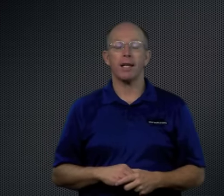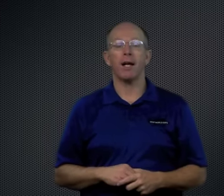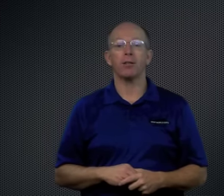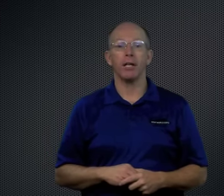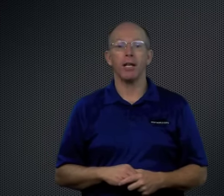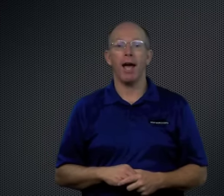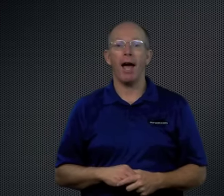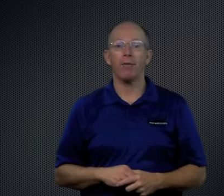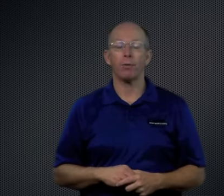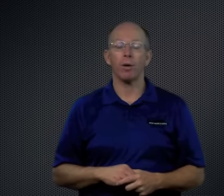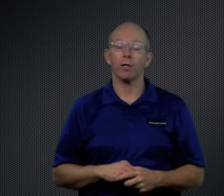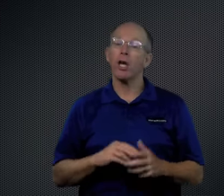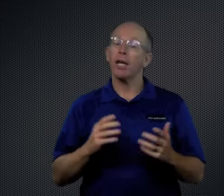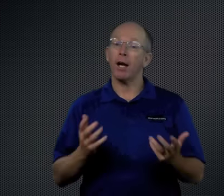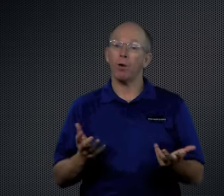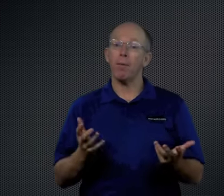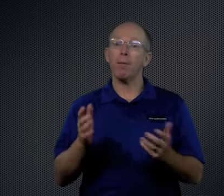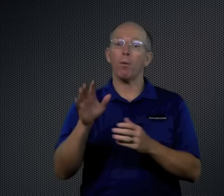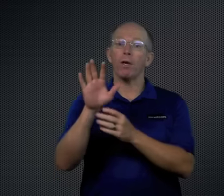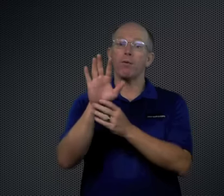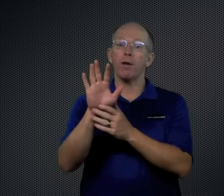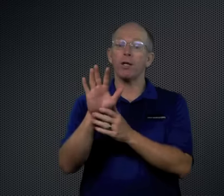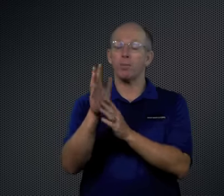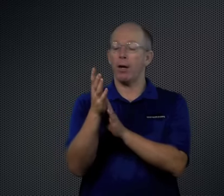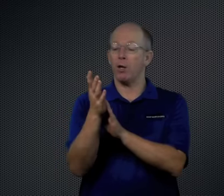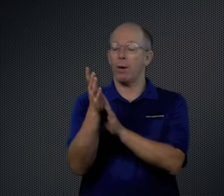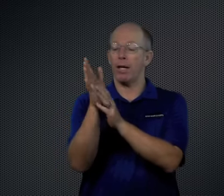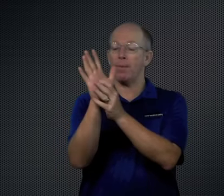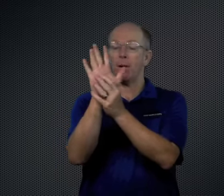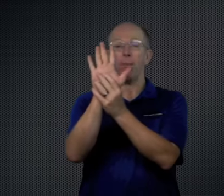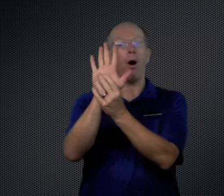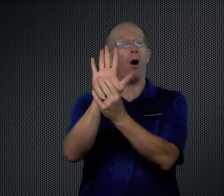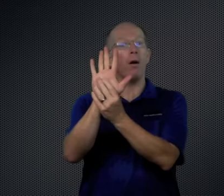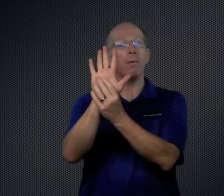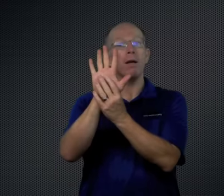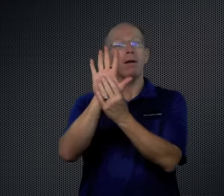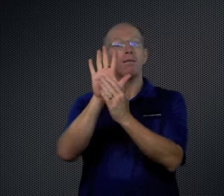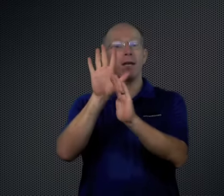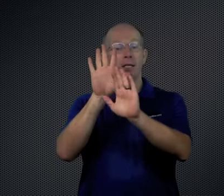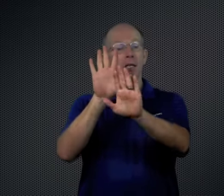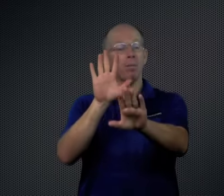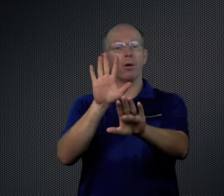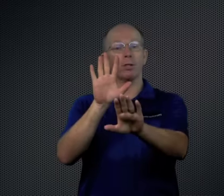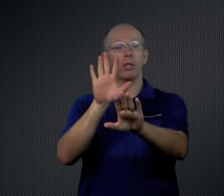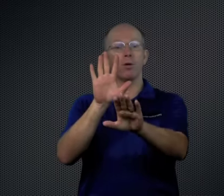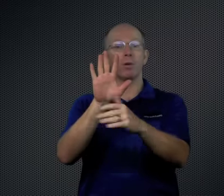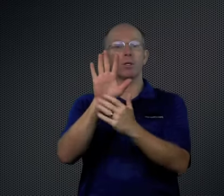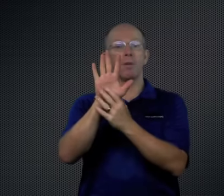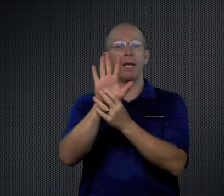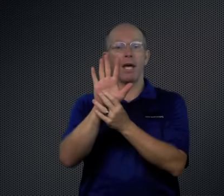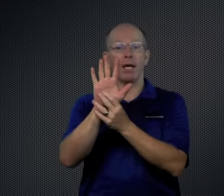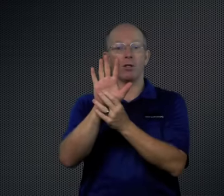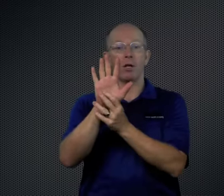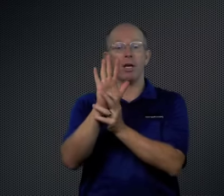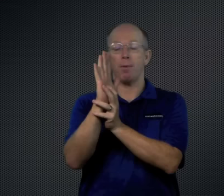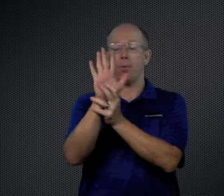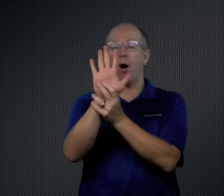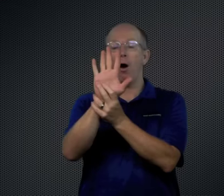and then I'll tell you afterwards. Now, remember, when you fingerspell, you want to keep your palm facing the person to whom you're speaking. So you keep your palm